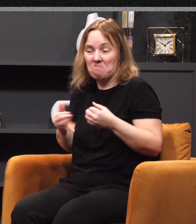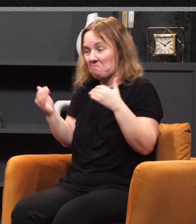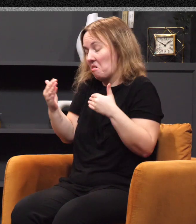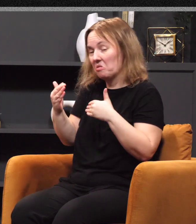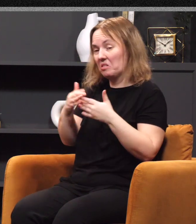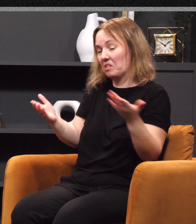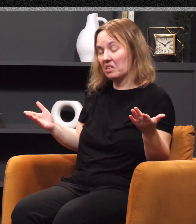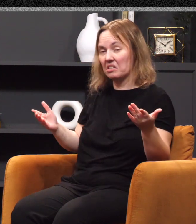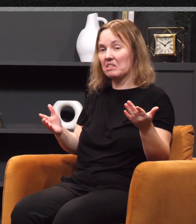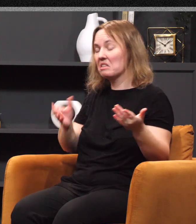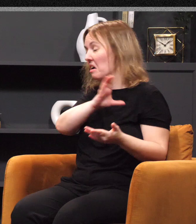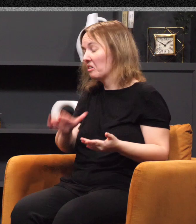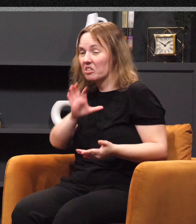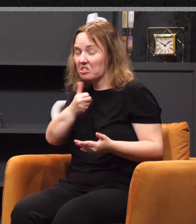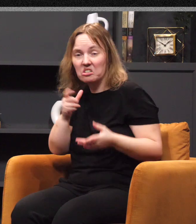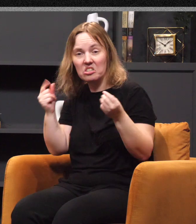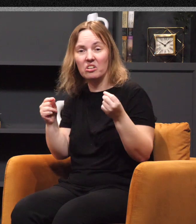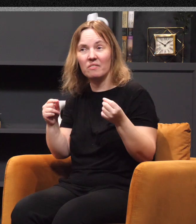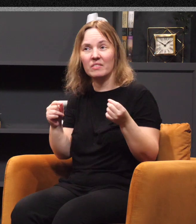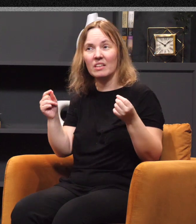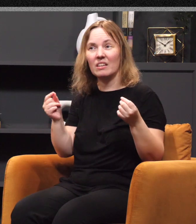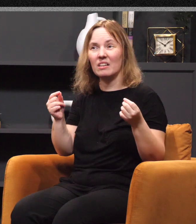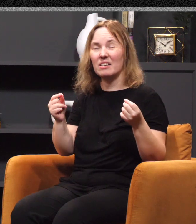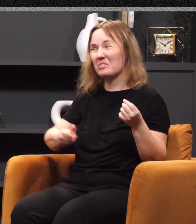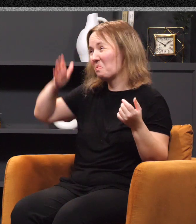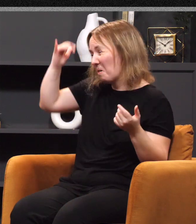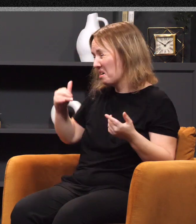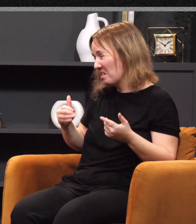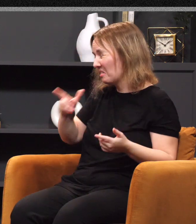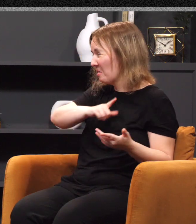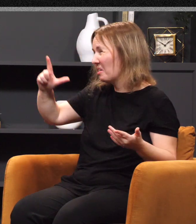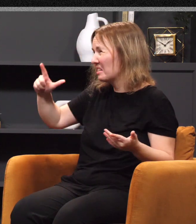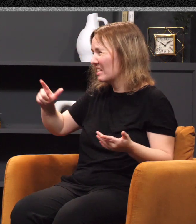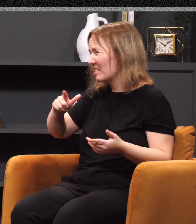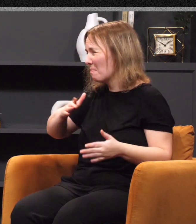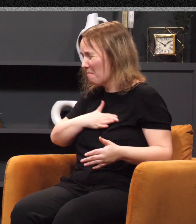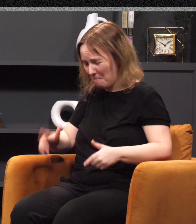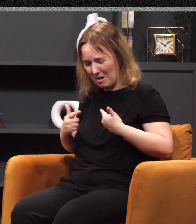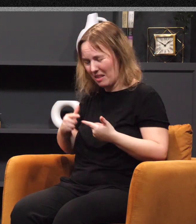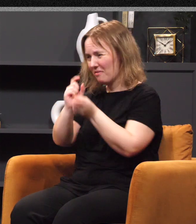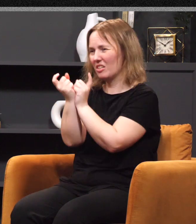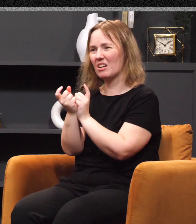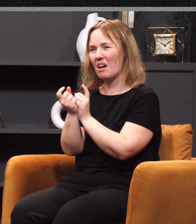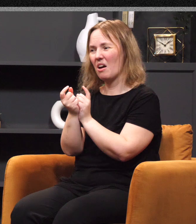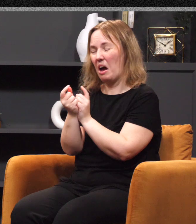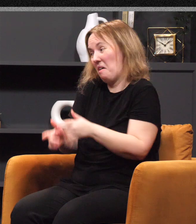You know, I come to church and I enjoy the presence of the Lord. But it's like, Lord, but why isn't my life changing? I I come to church and I feel better. And we should all feel better. should be